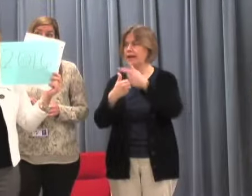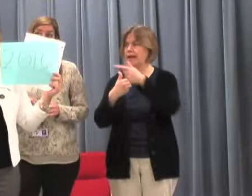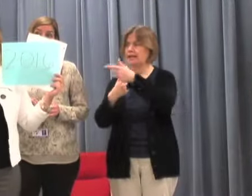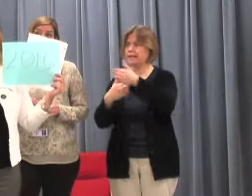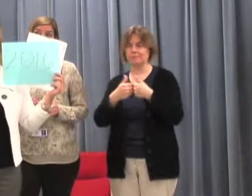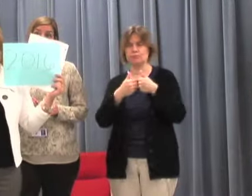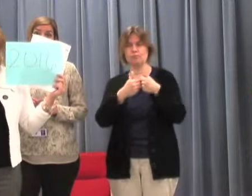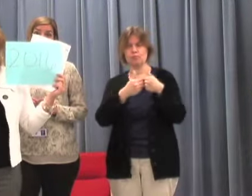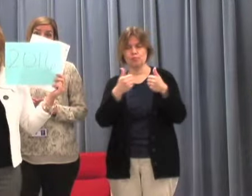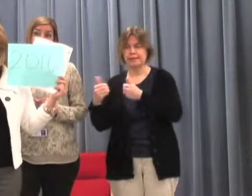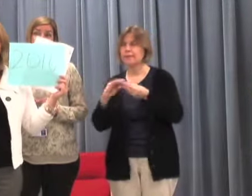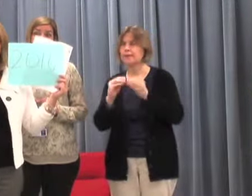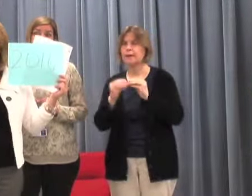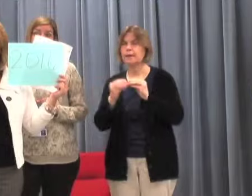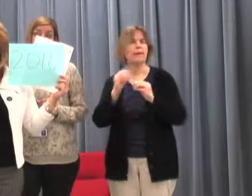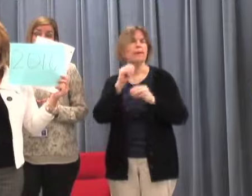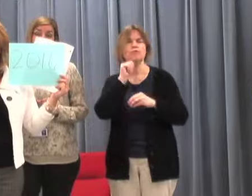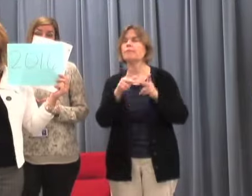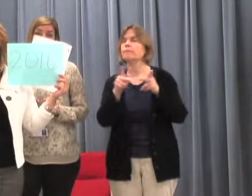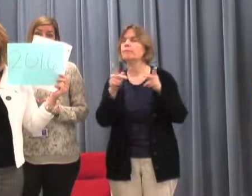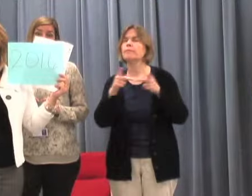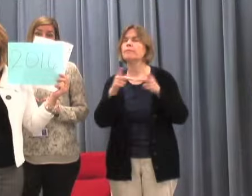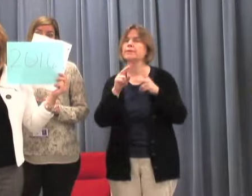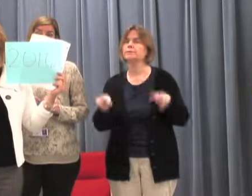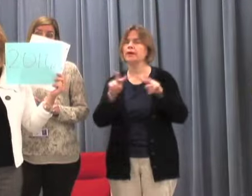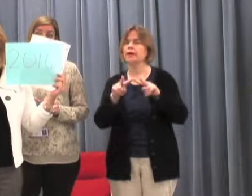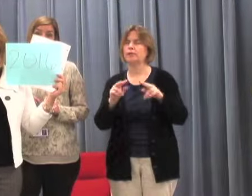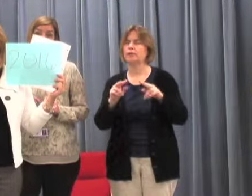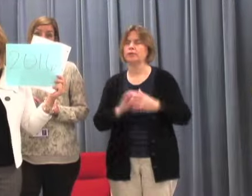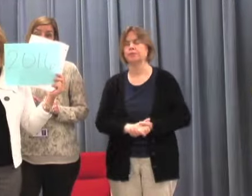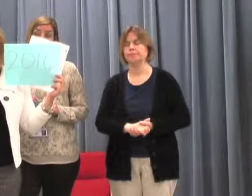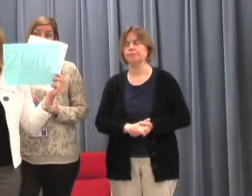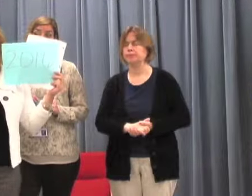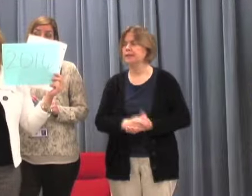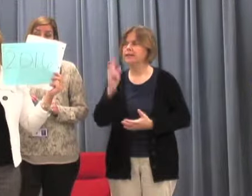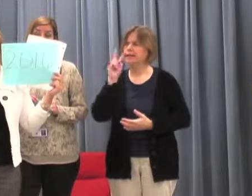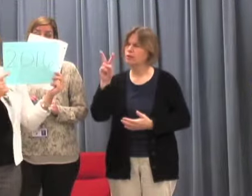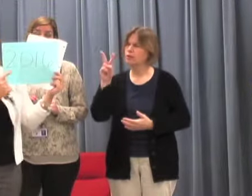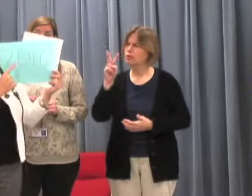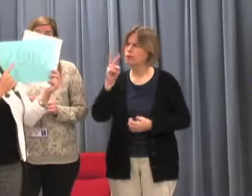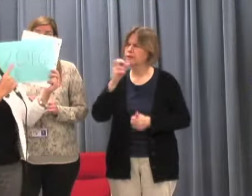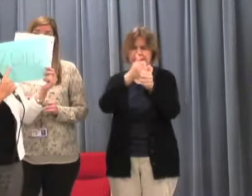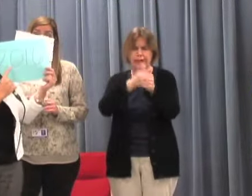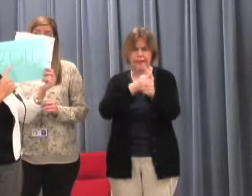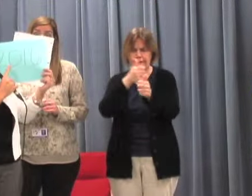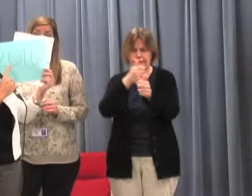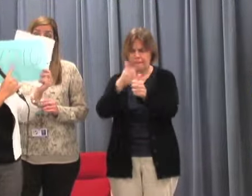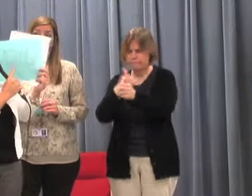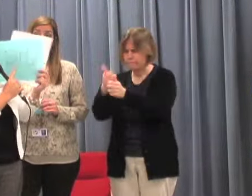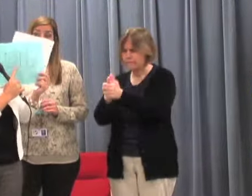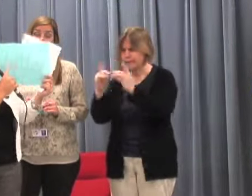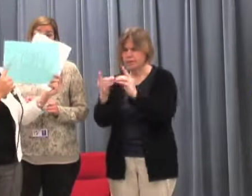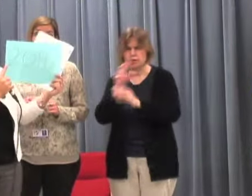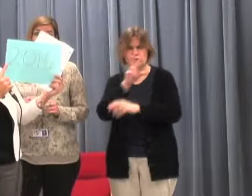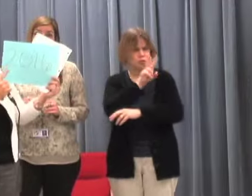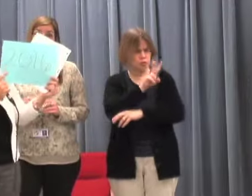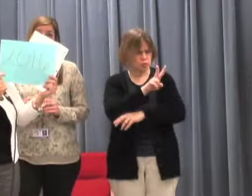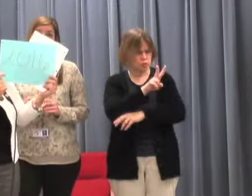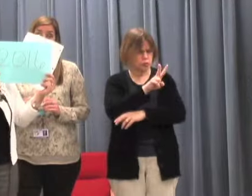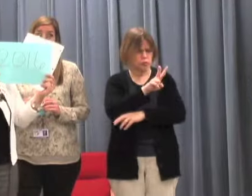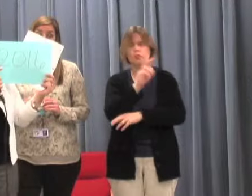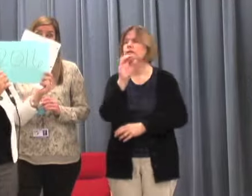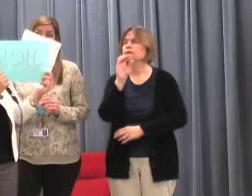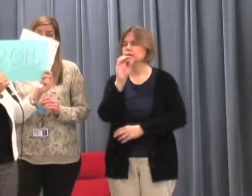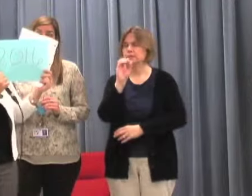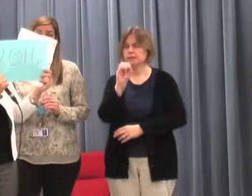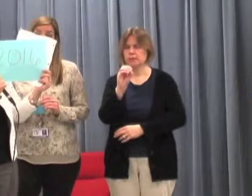down, not by place value at all. They just looked at each digit, 2, 0, I'm